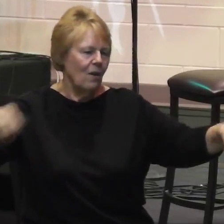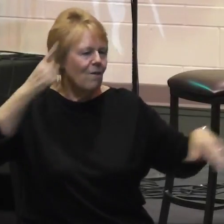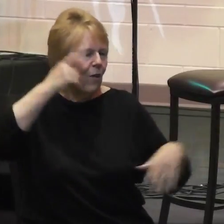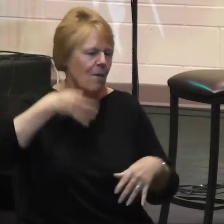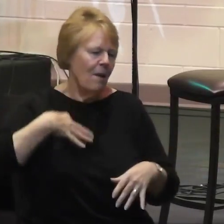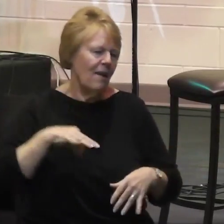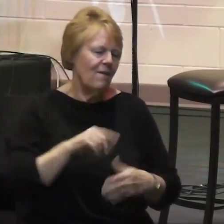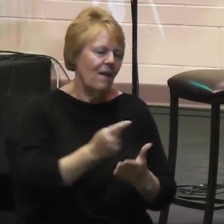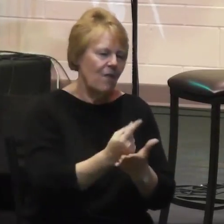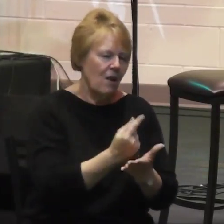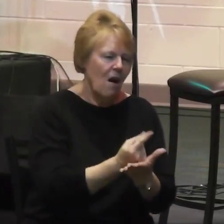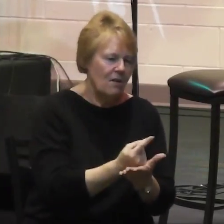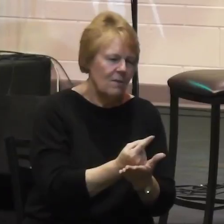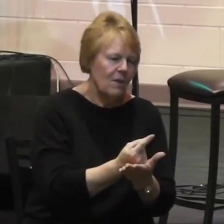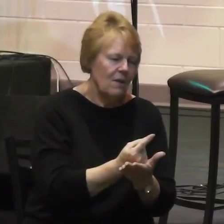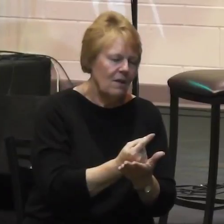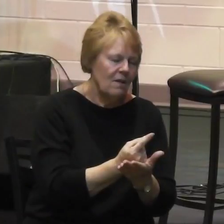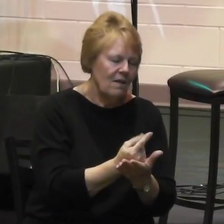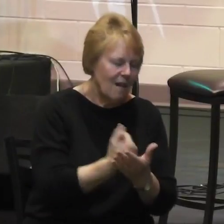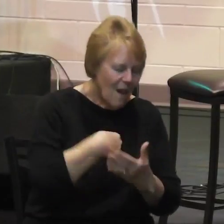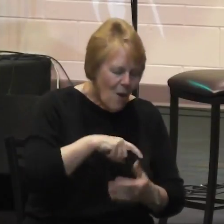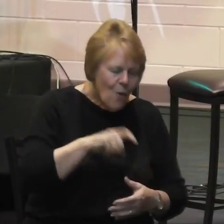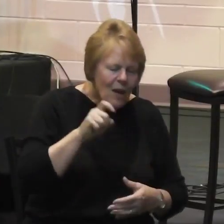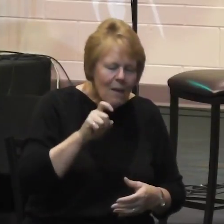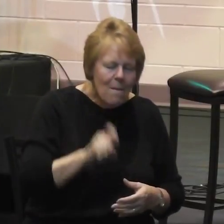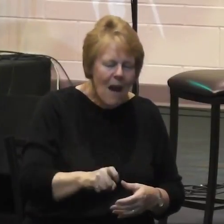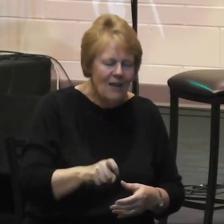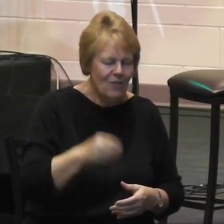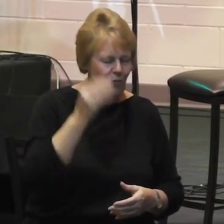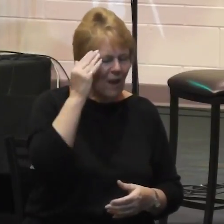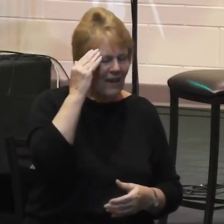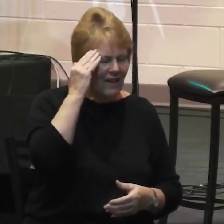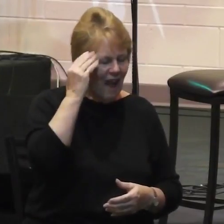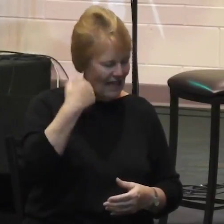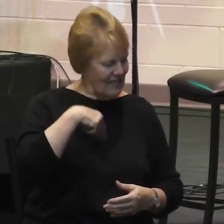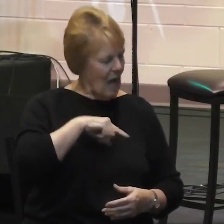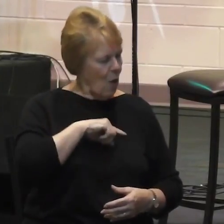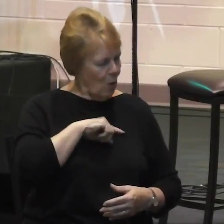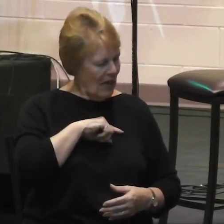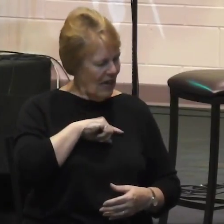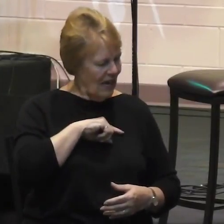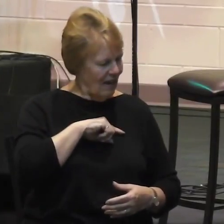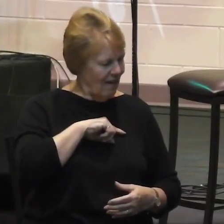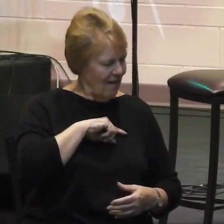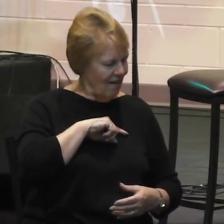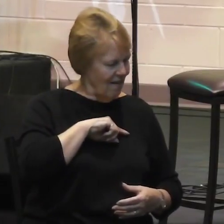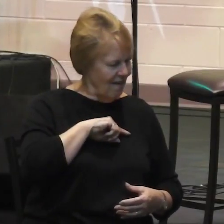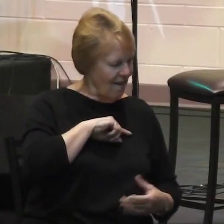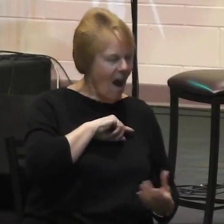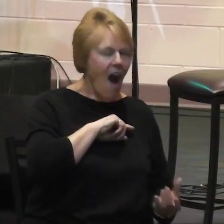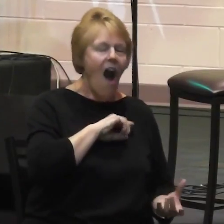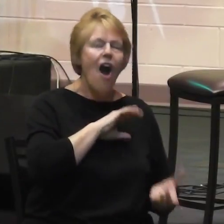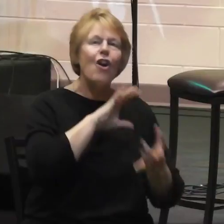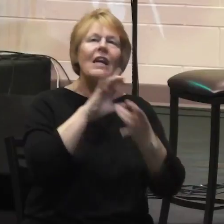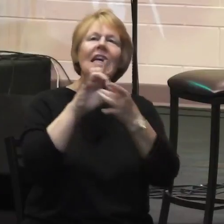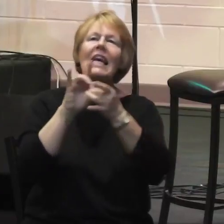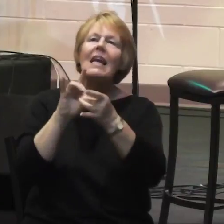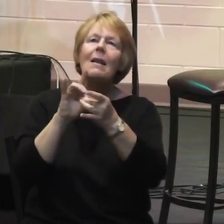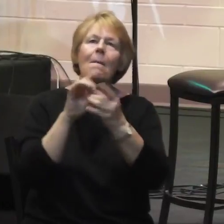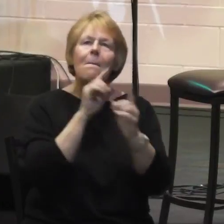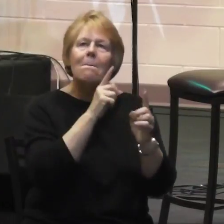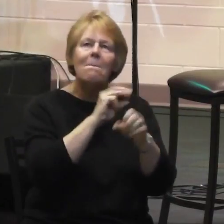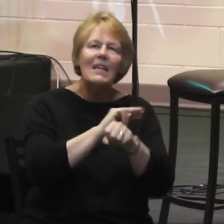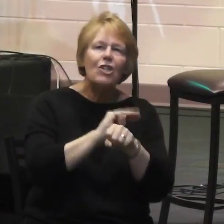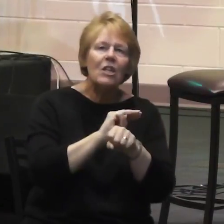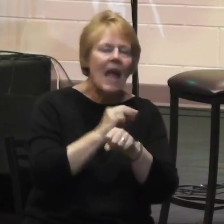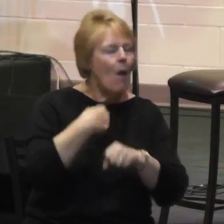We must recognize that we are in mission and that we are a missional community.